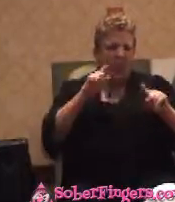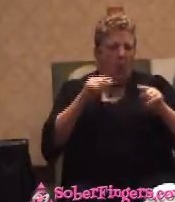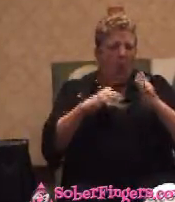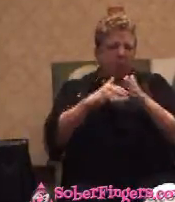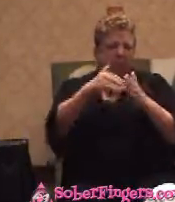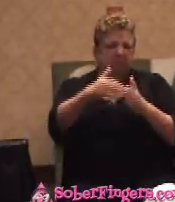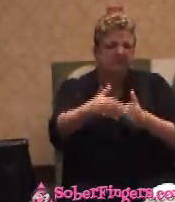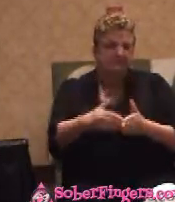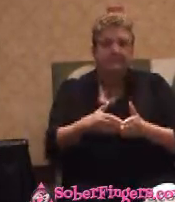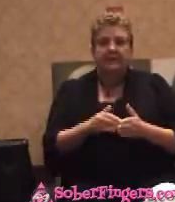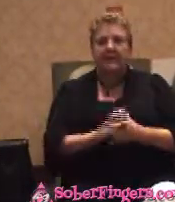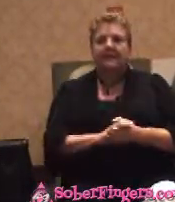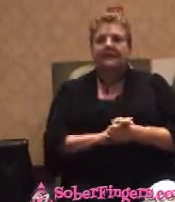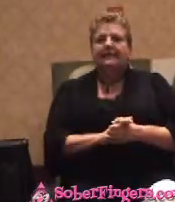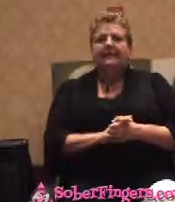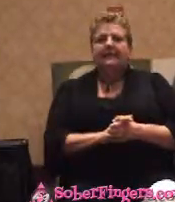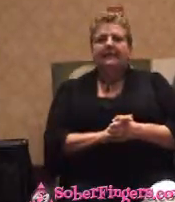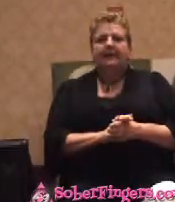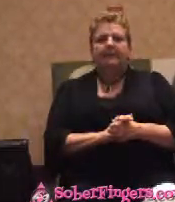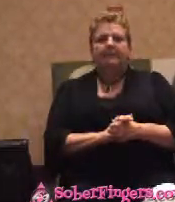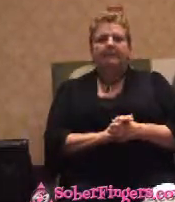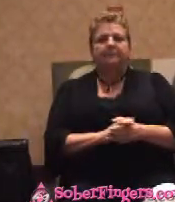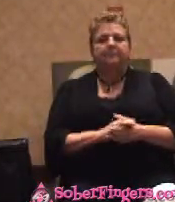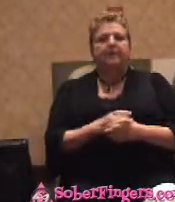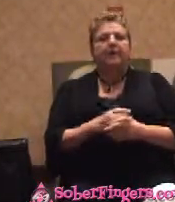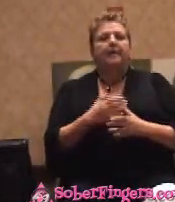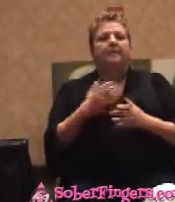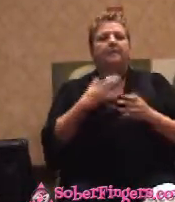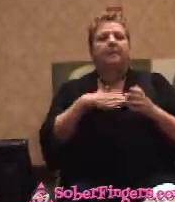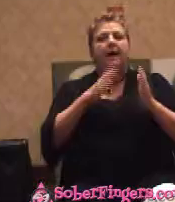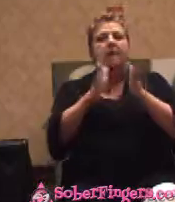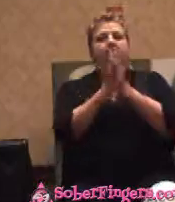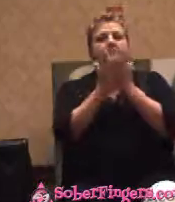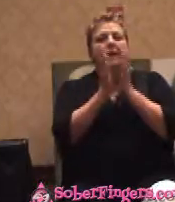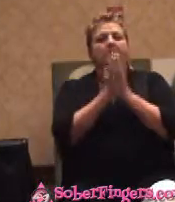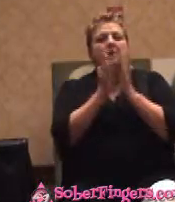And I didn't, I sold my books. always sold my books. Maybe the day after I bought them.